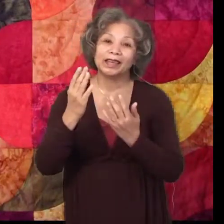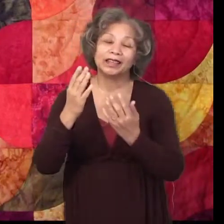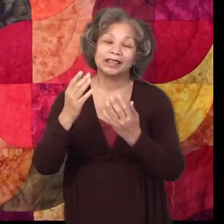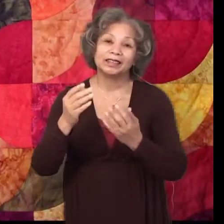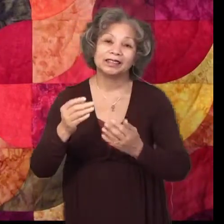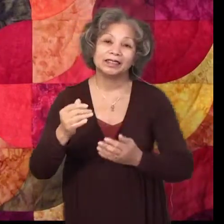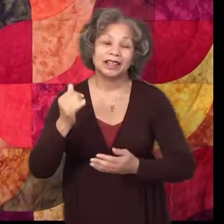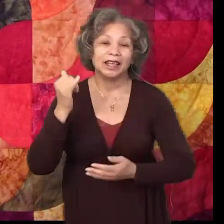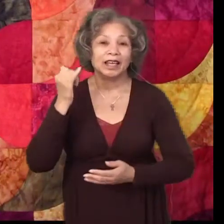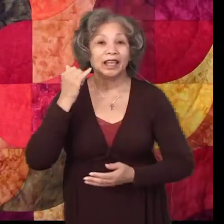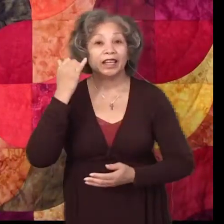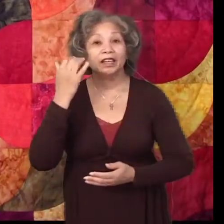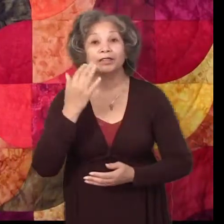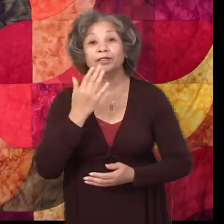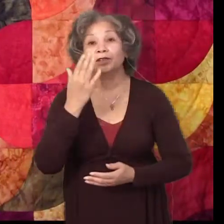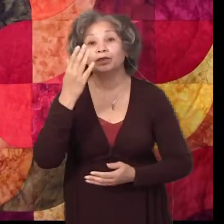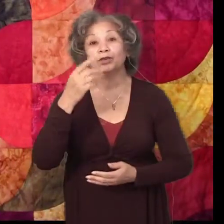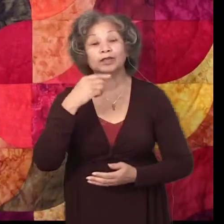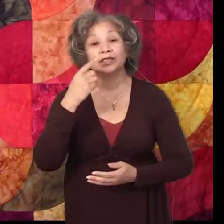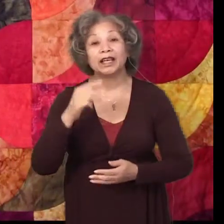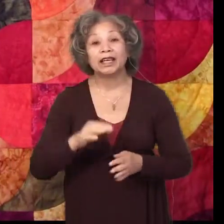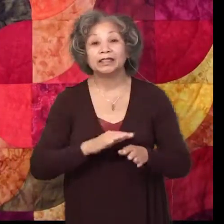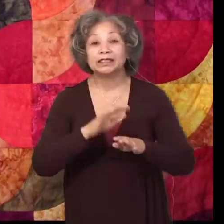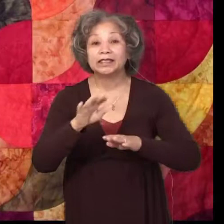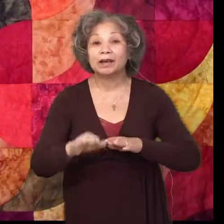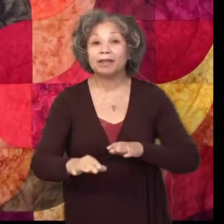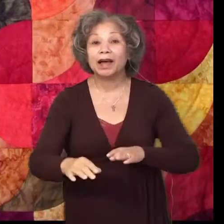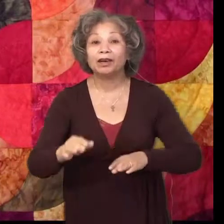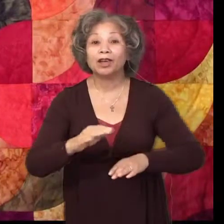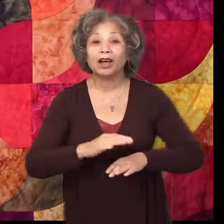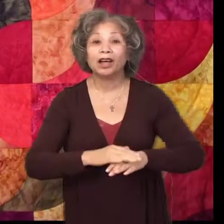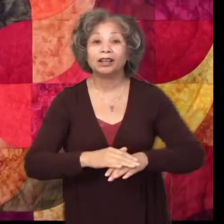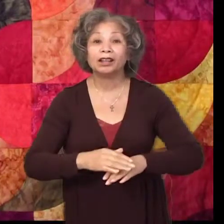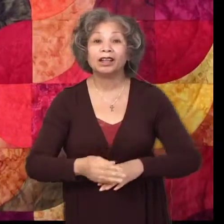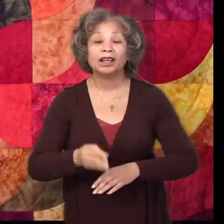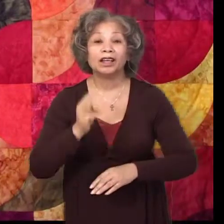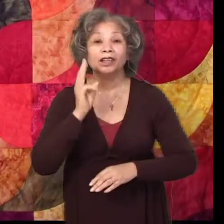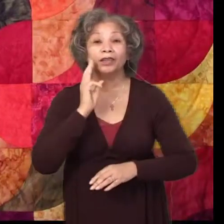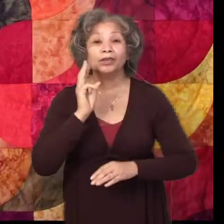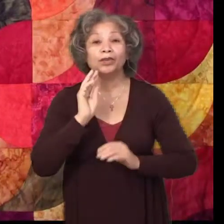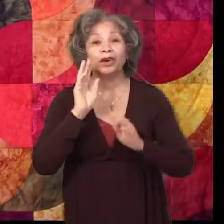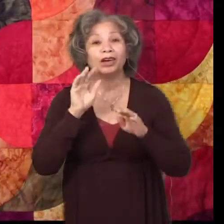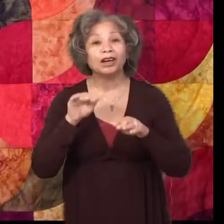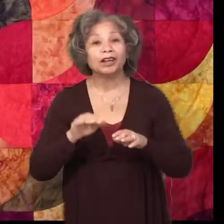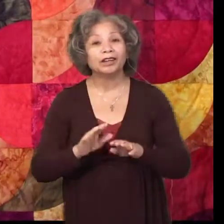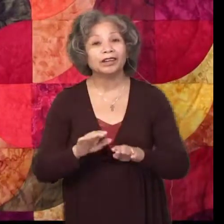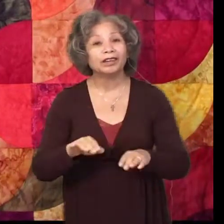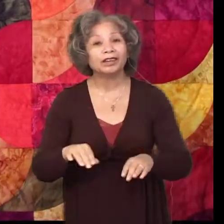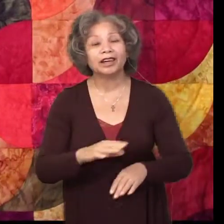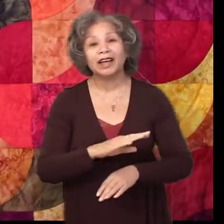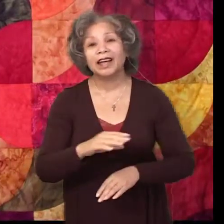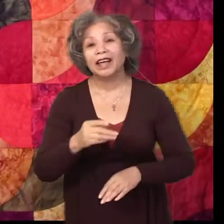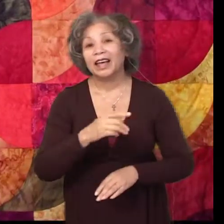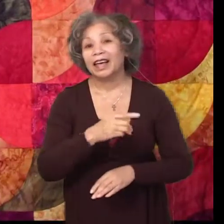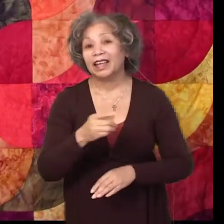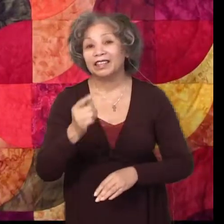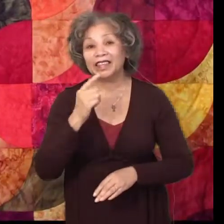If you say step out on the water, and they